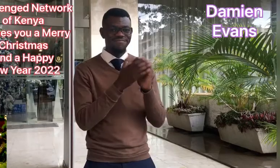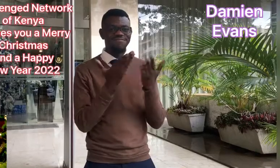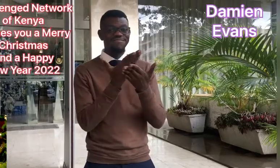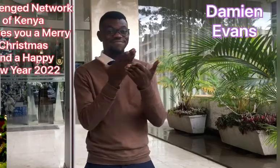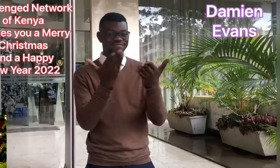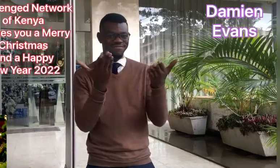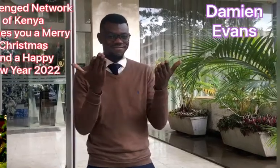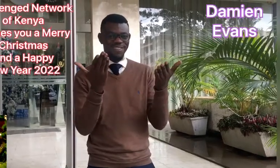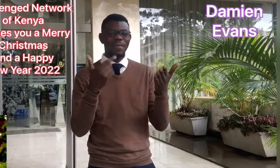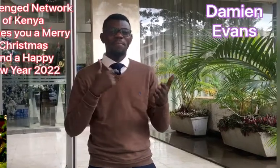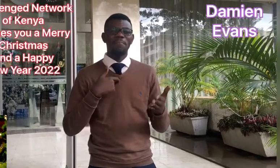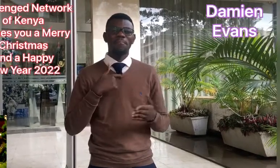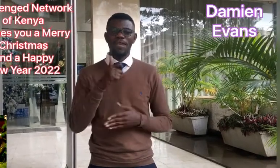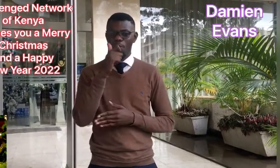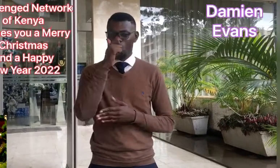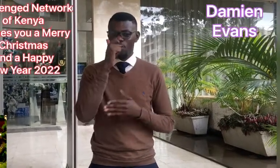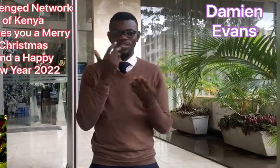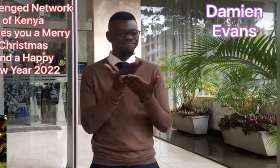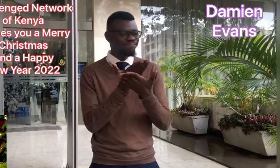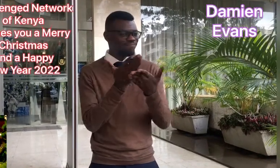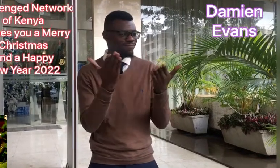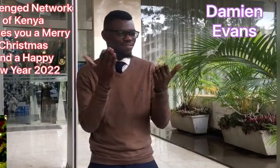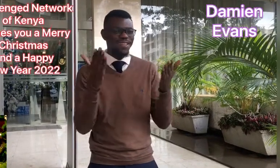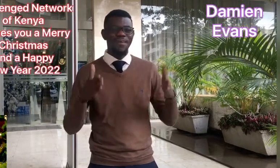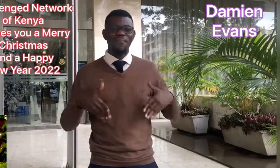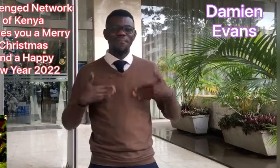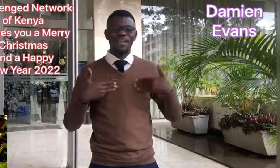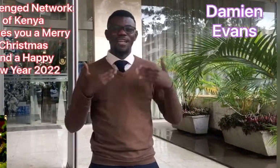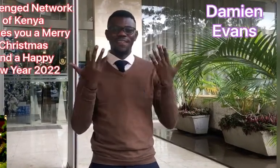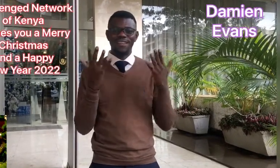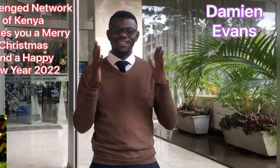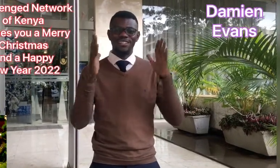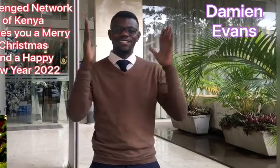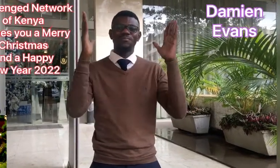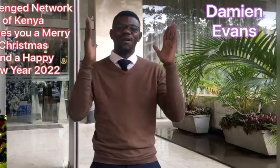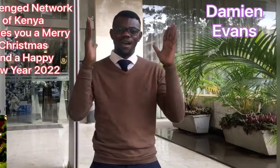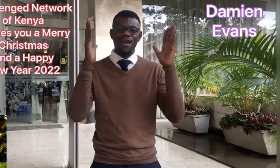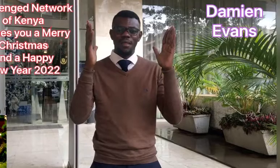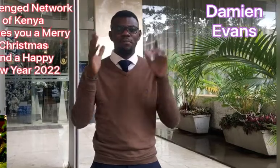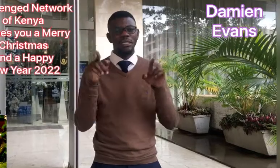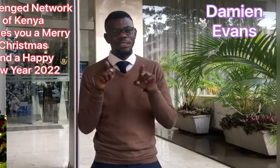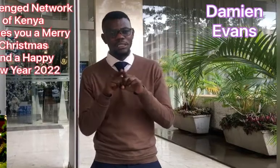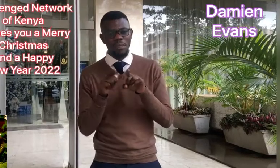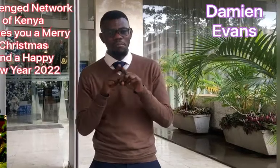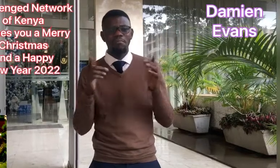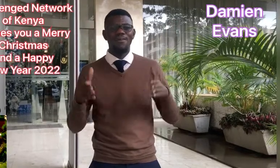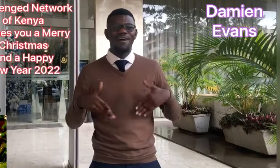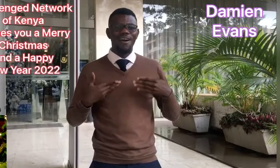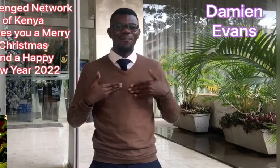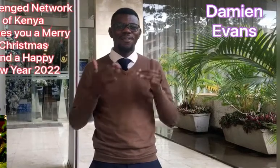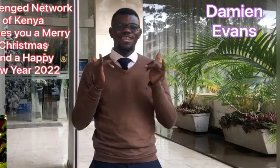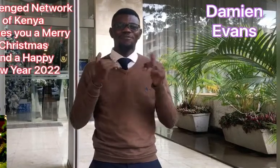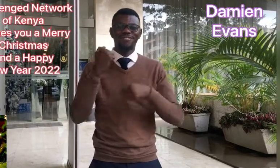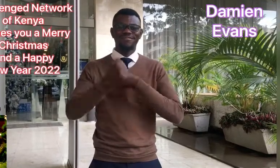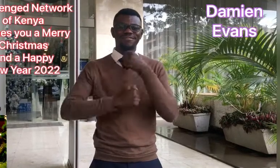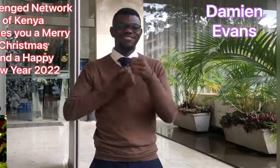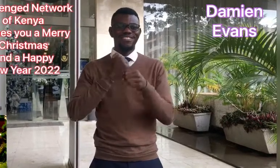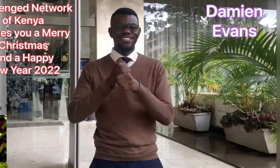Greetings, all of you. I wish you a Happy Christmas and a Happy